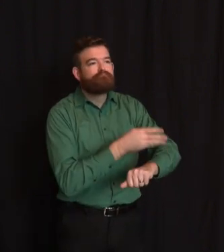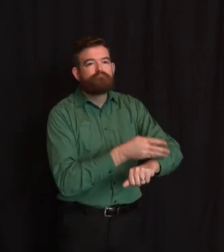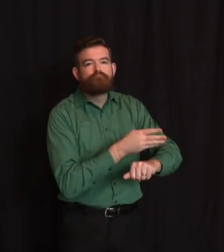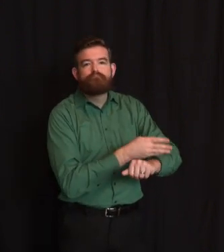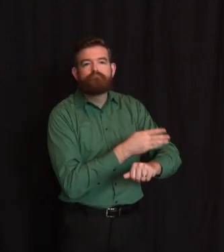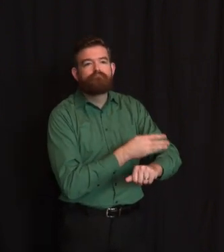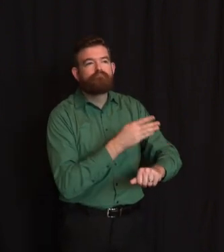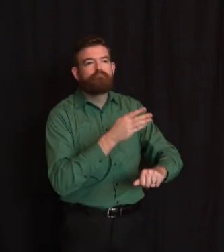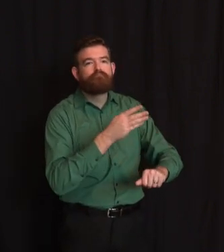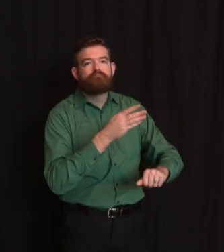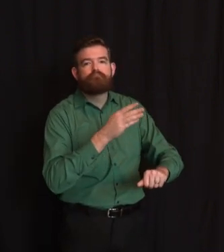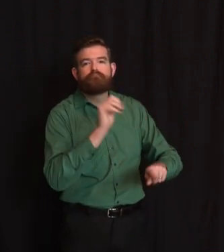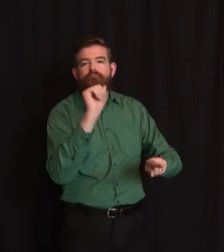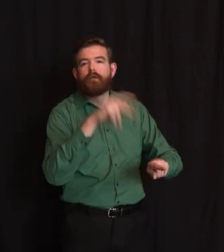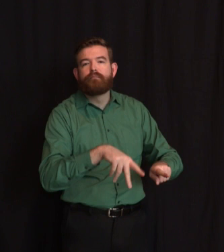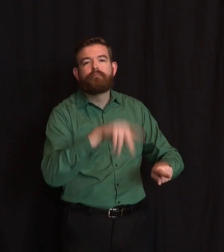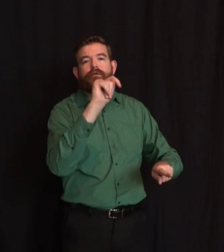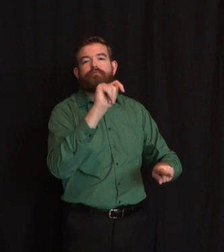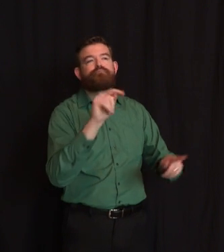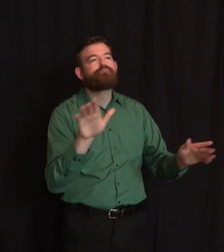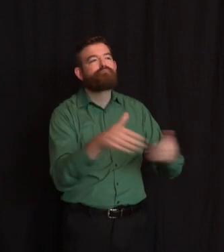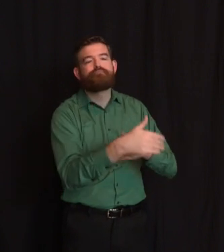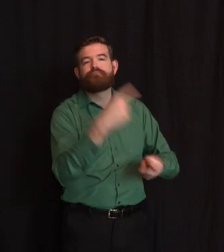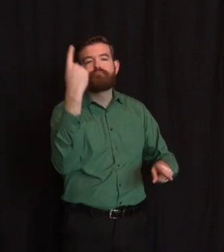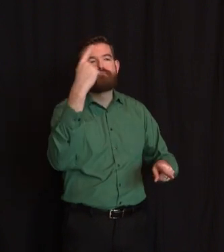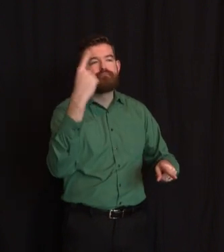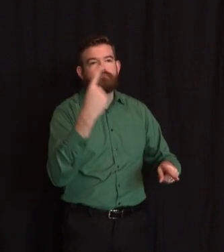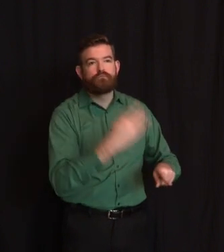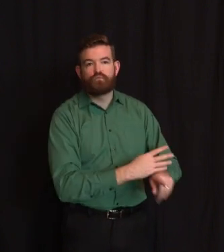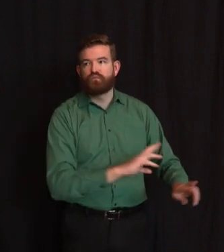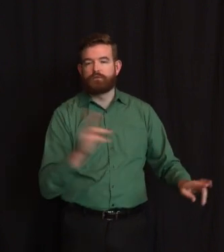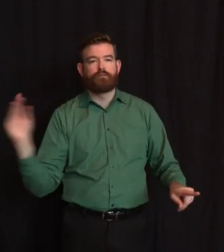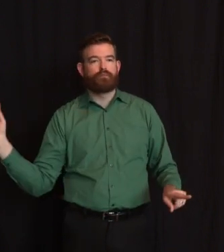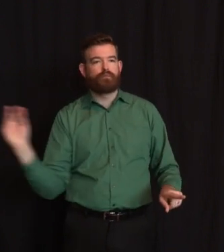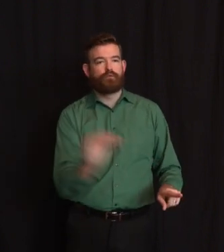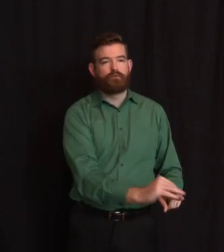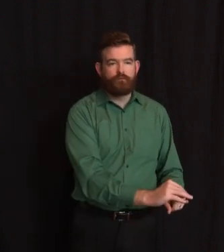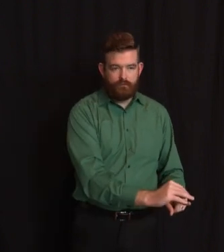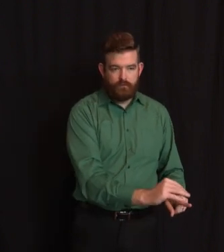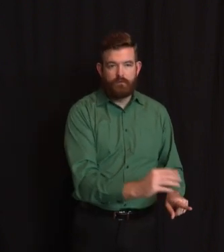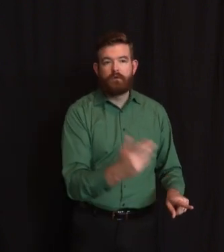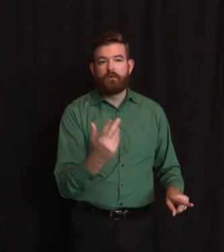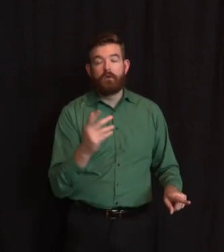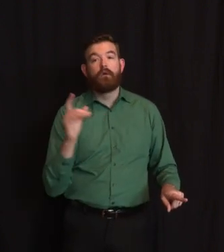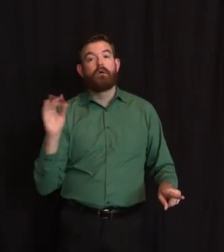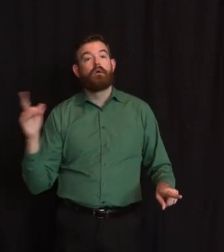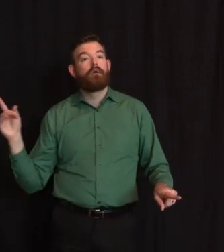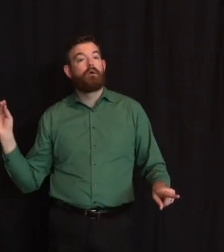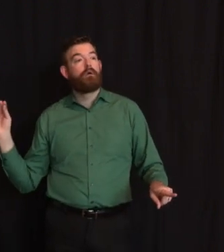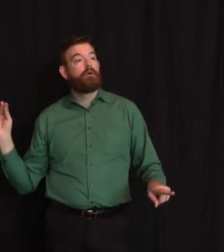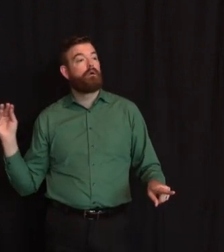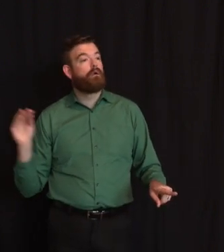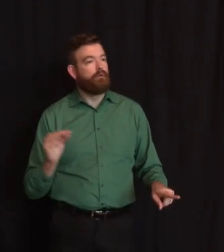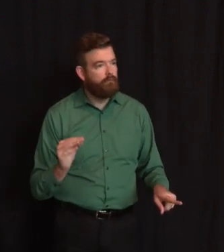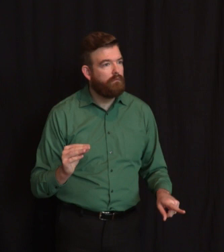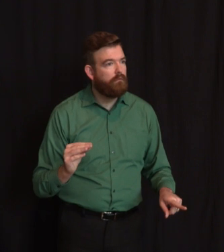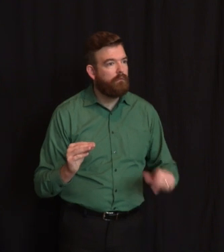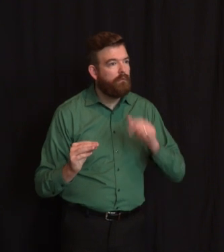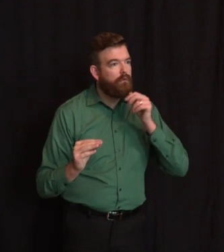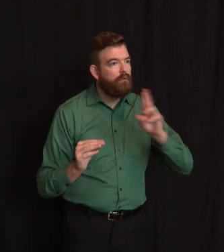on the pipeline that you mentioned, our executive order takes a sector-based approach, so it's not about particular projects, but pipelines are part of